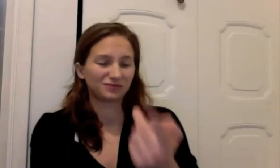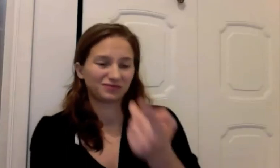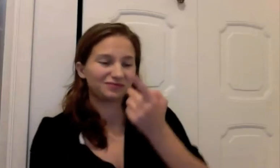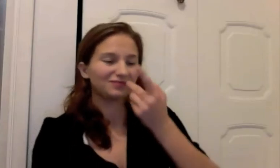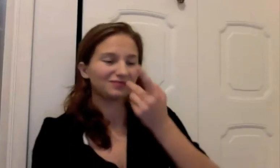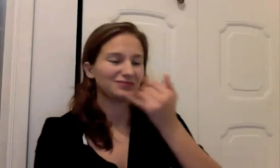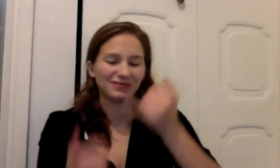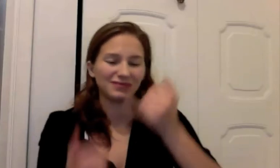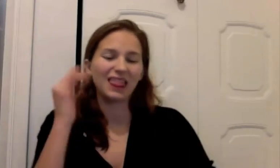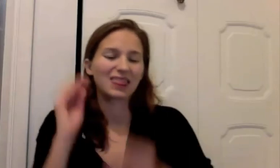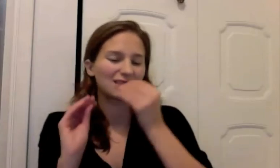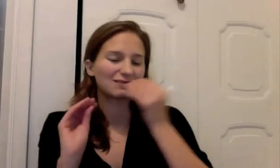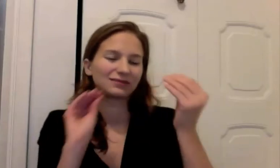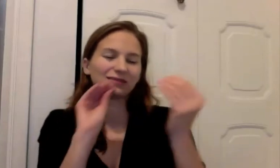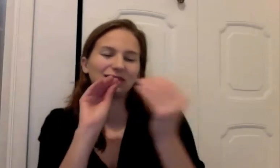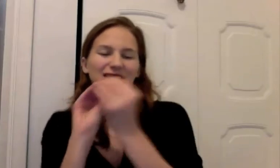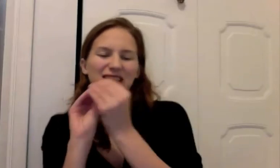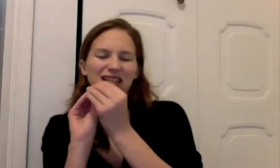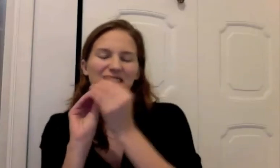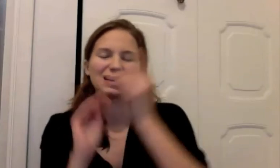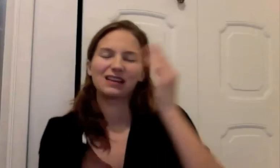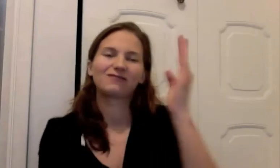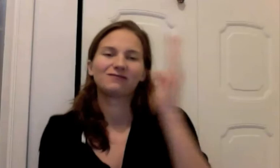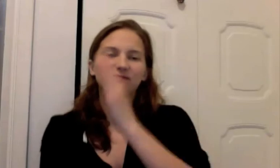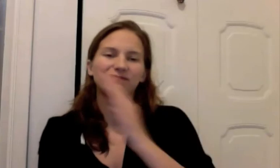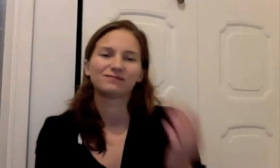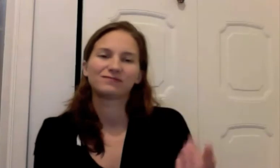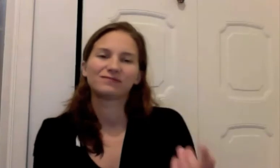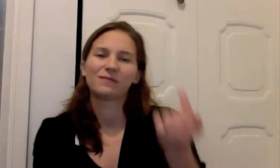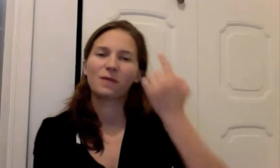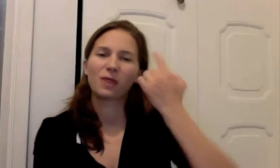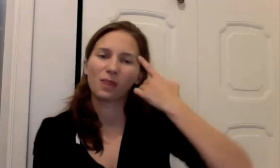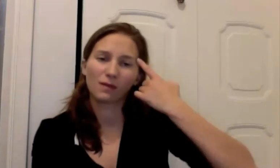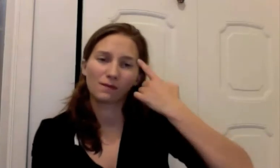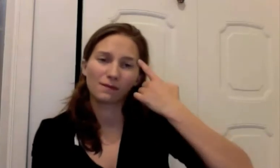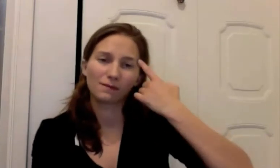we'd have a last kiss I